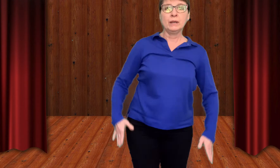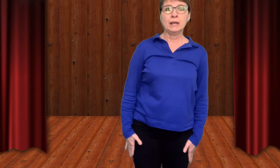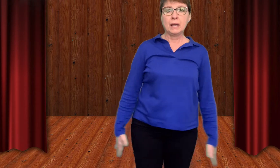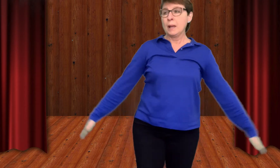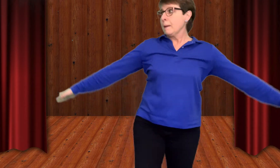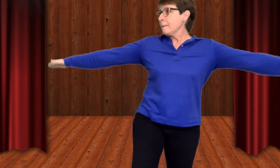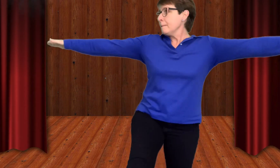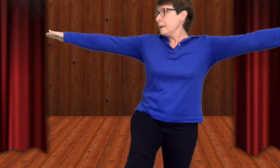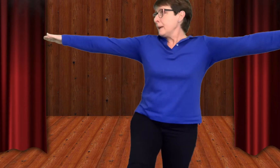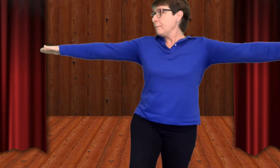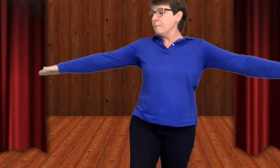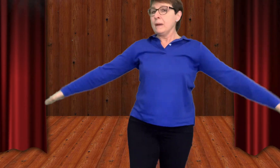Slower.